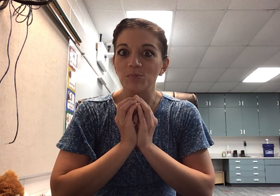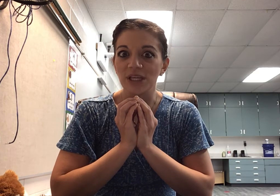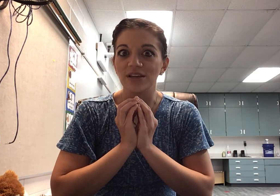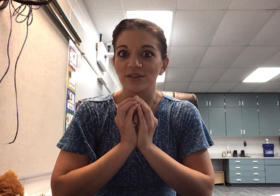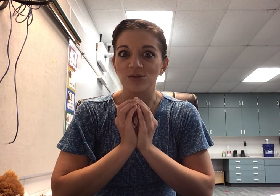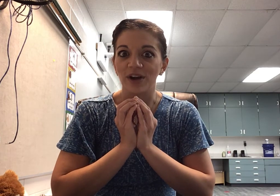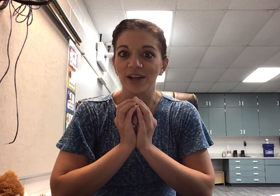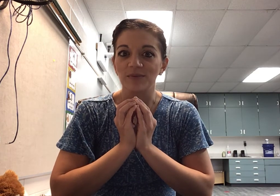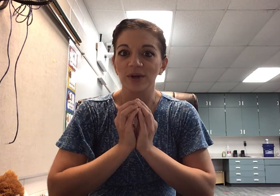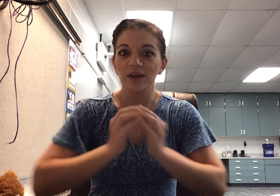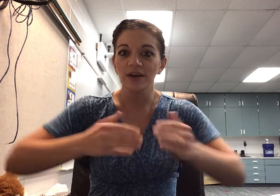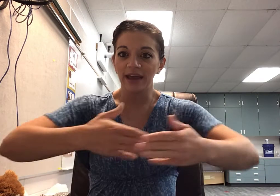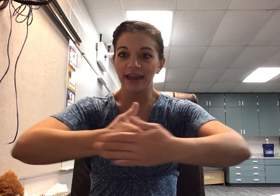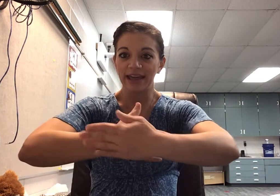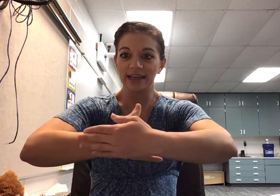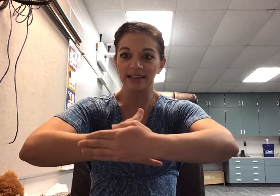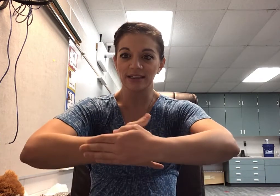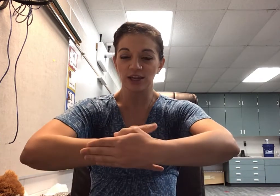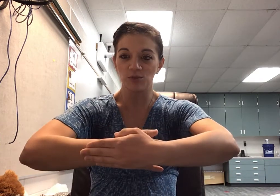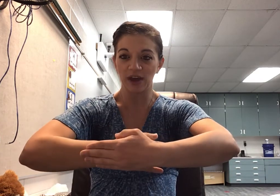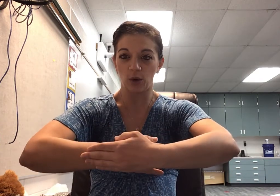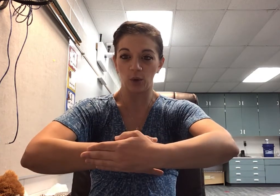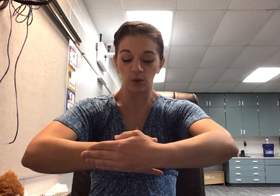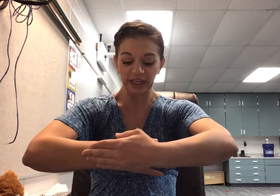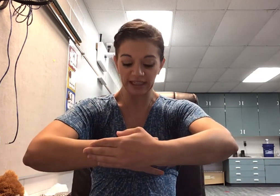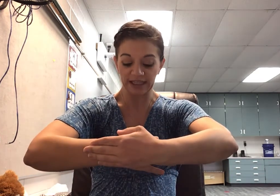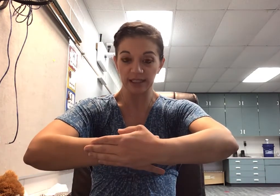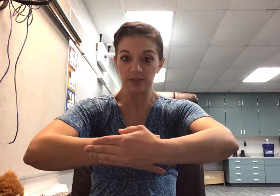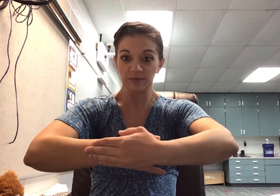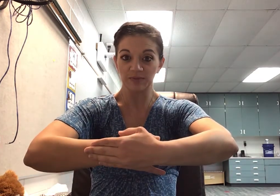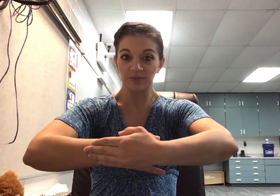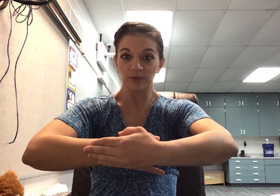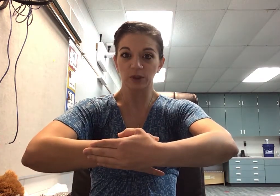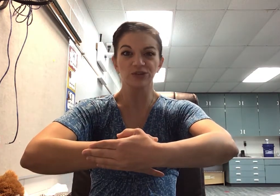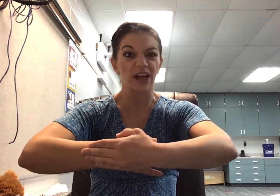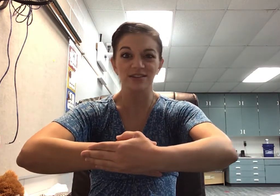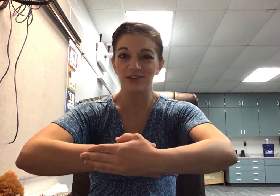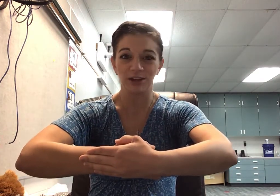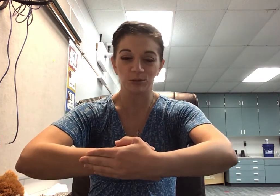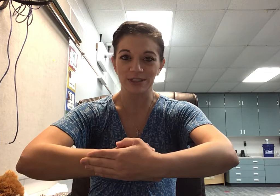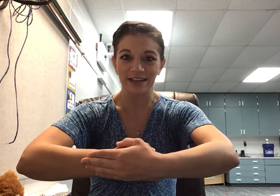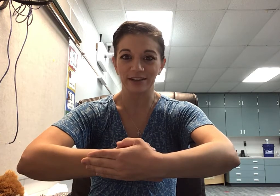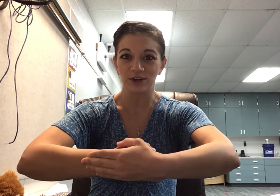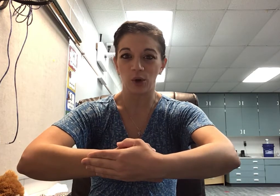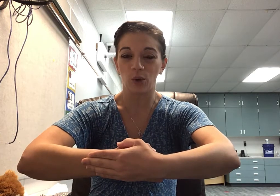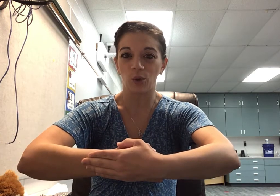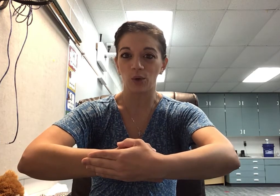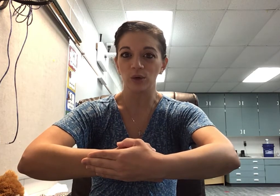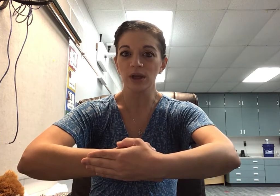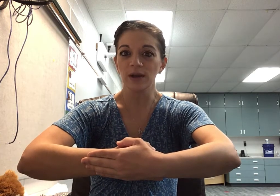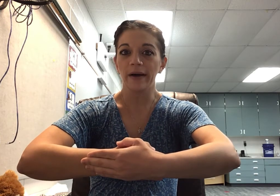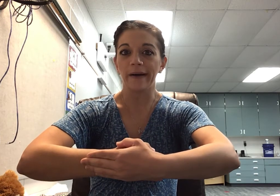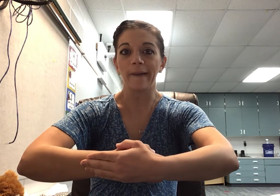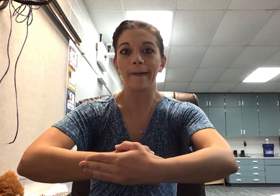Bees, right? And can you make a hole like this? There's lots of animals that live in a hole. Um,